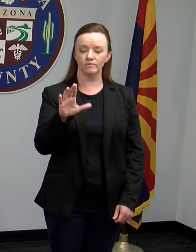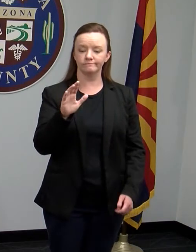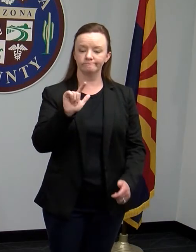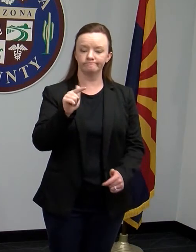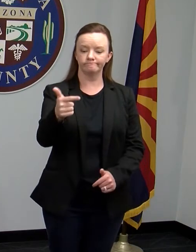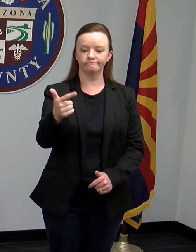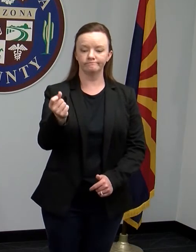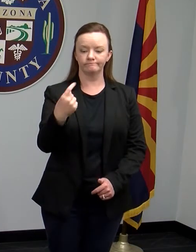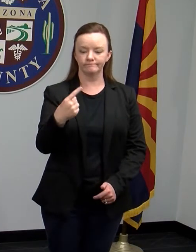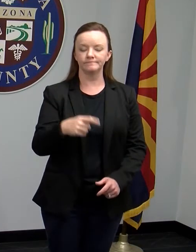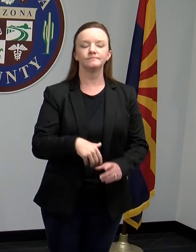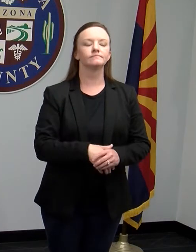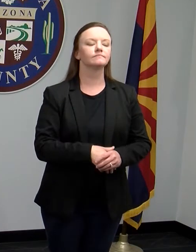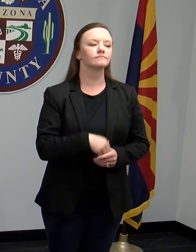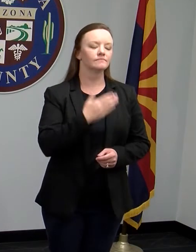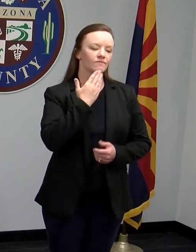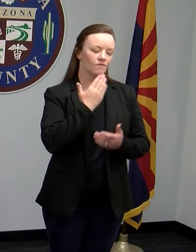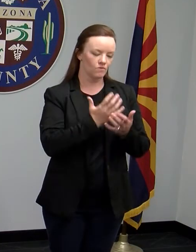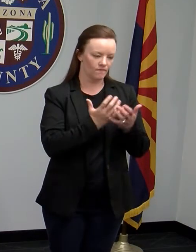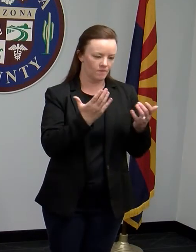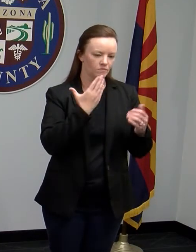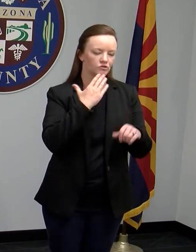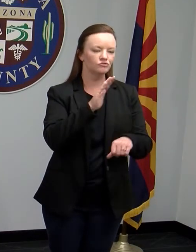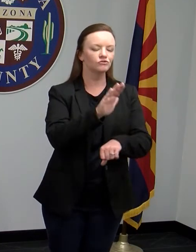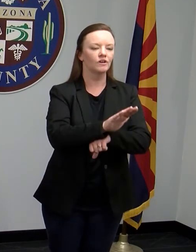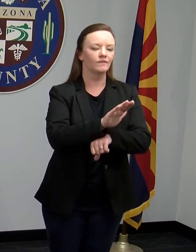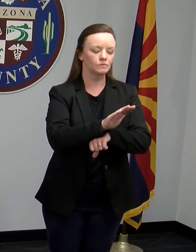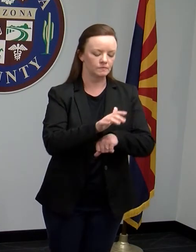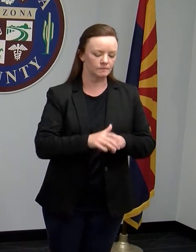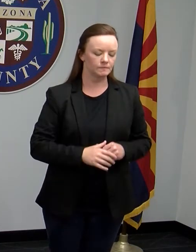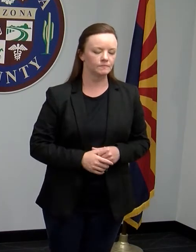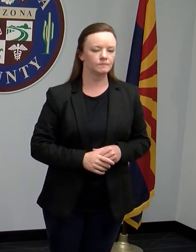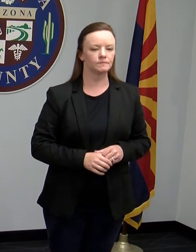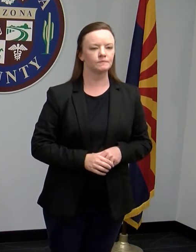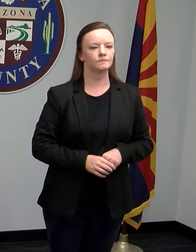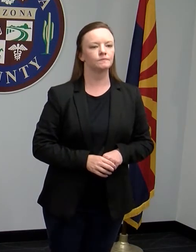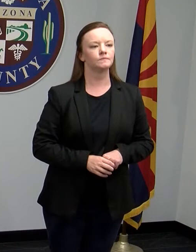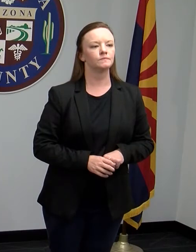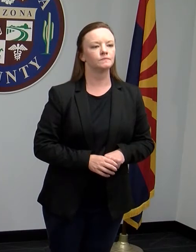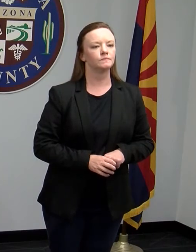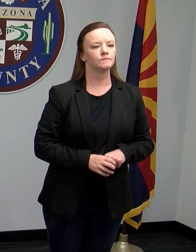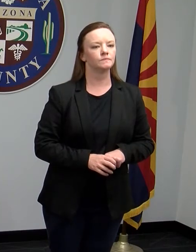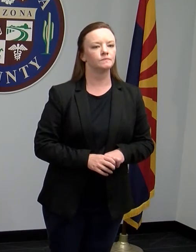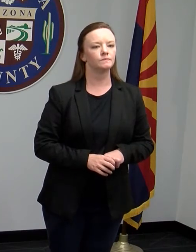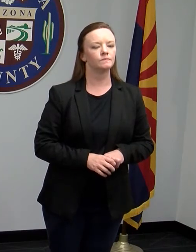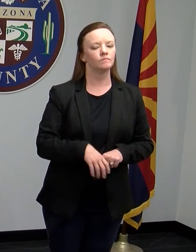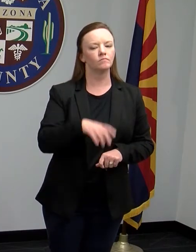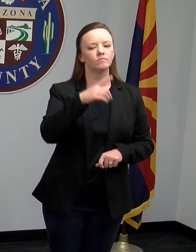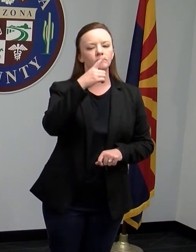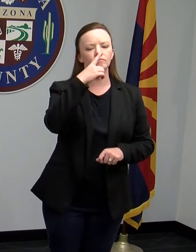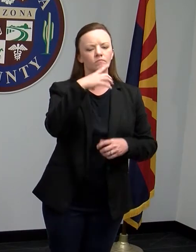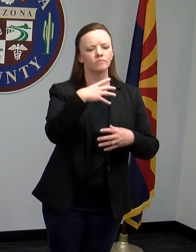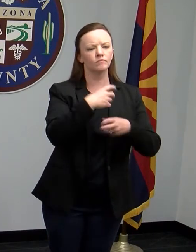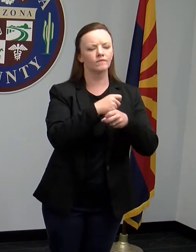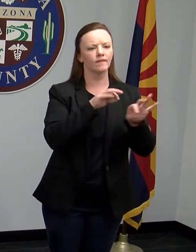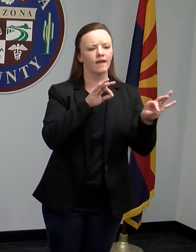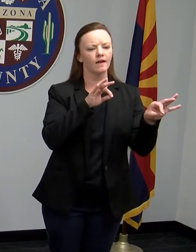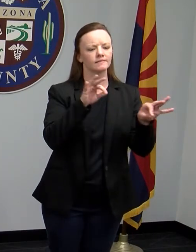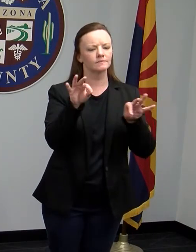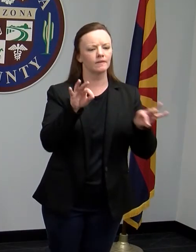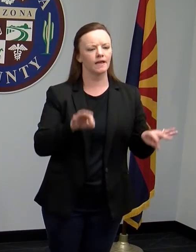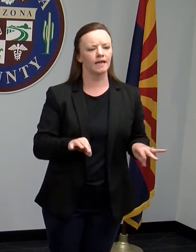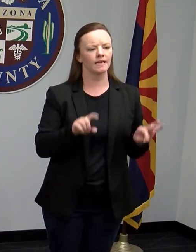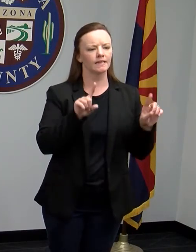ok thank you very much good afternoon everyone so can we briefly explain the